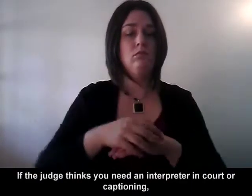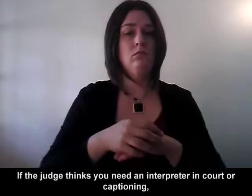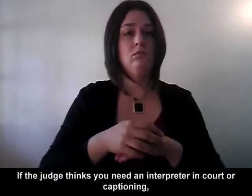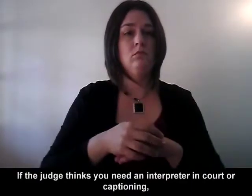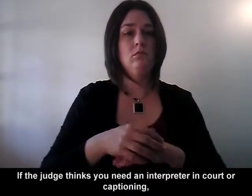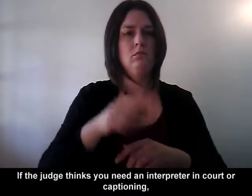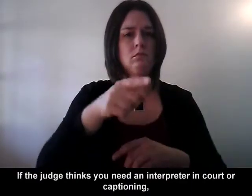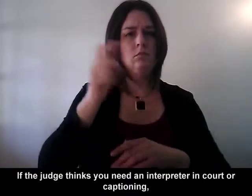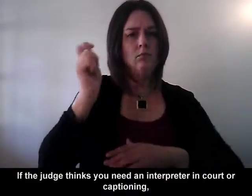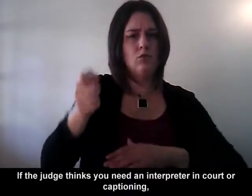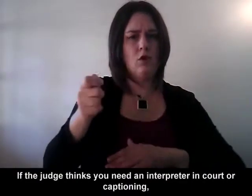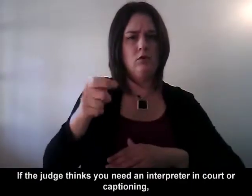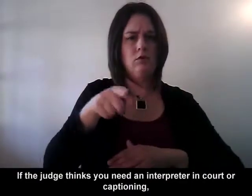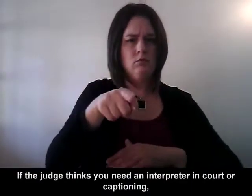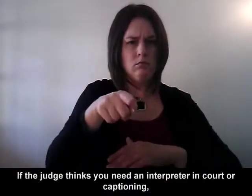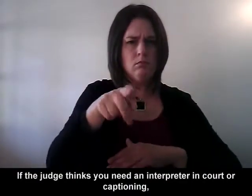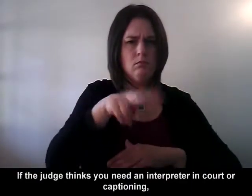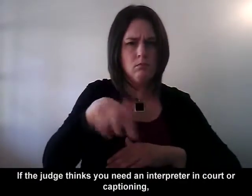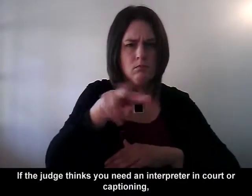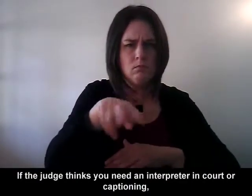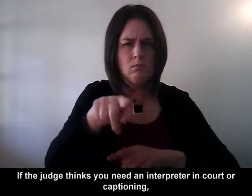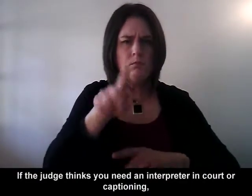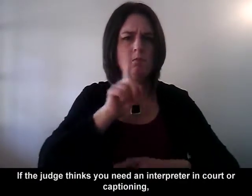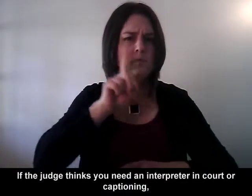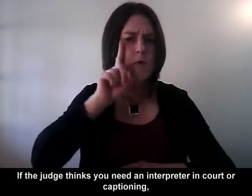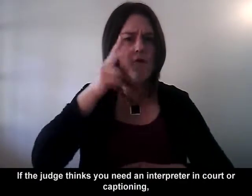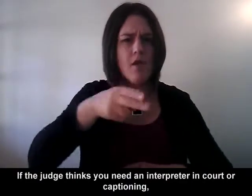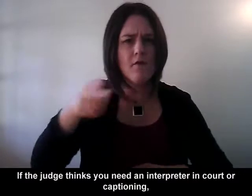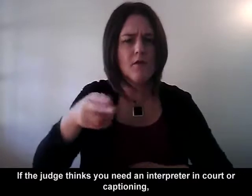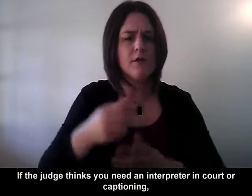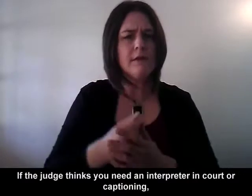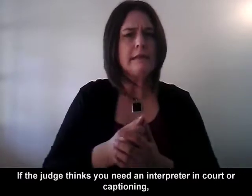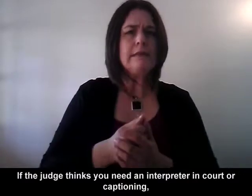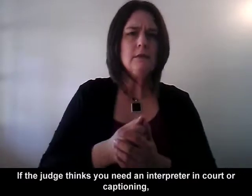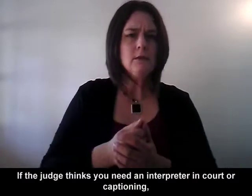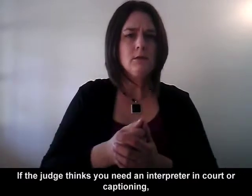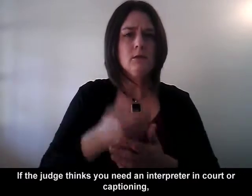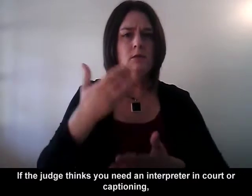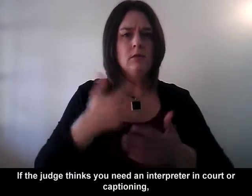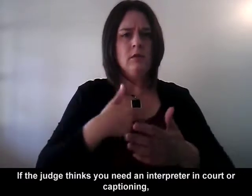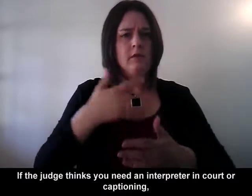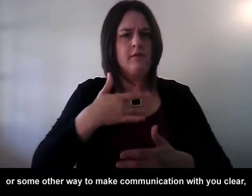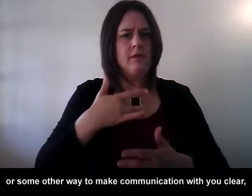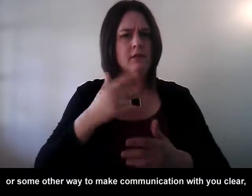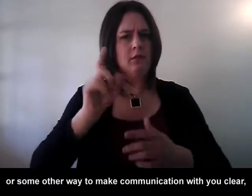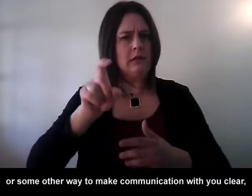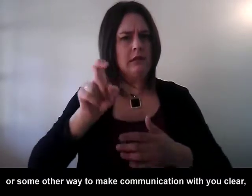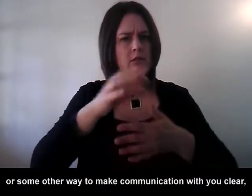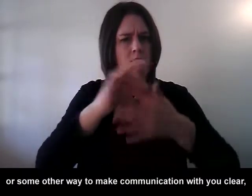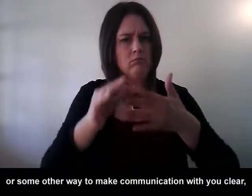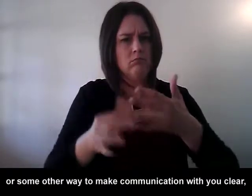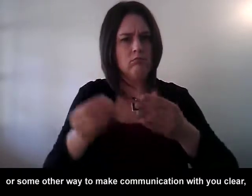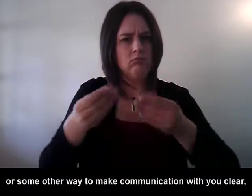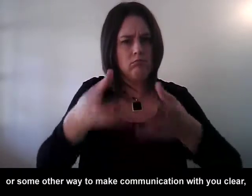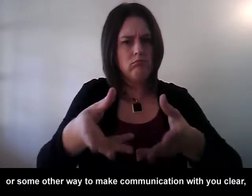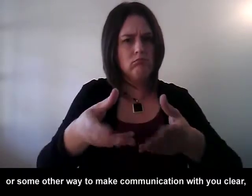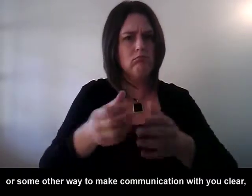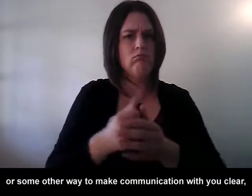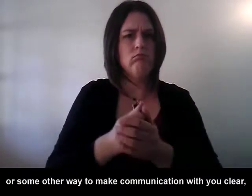If the judge thinks you need an interpreter in court or captioning or some other way to make communication